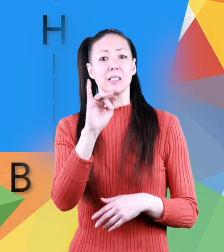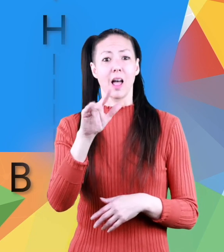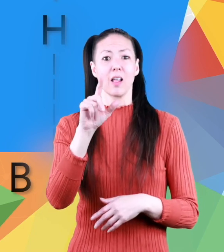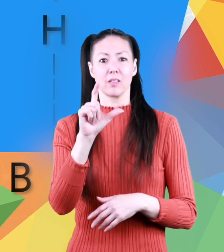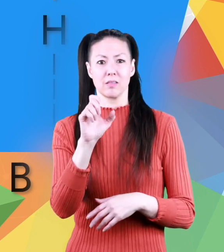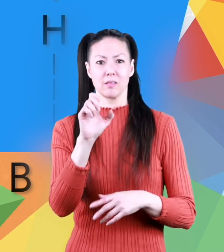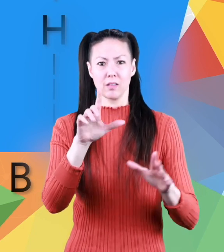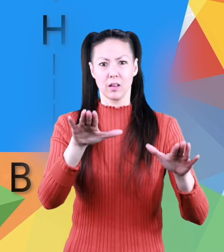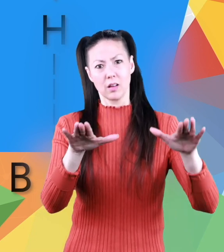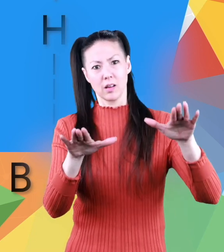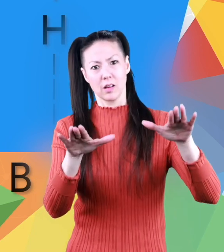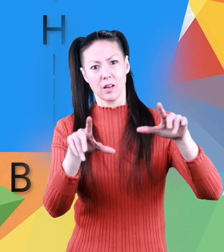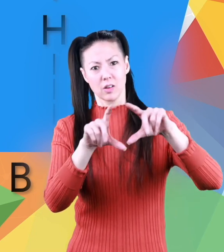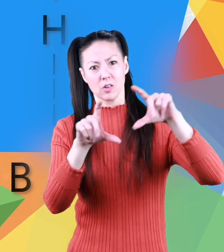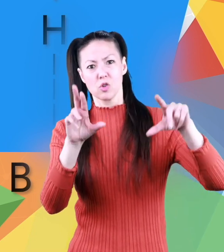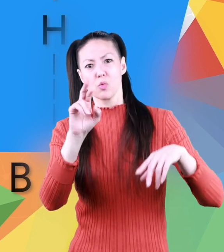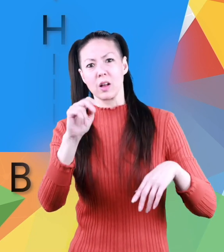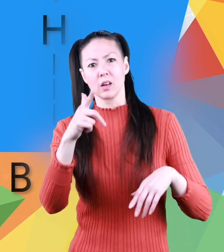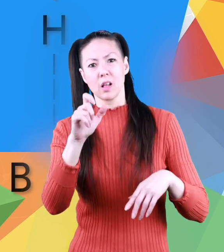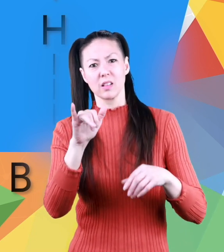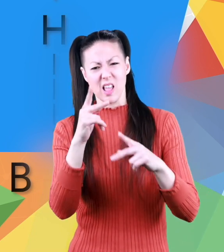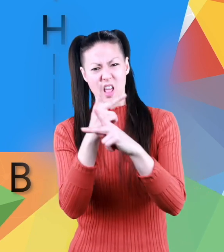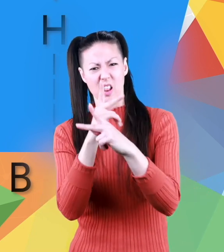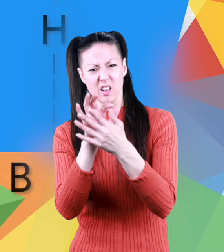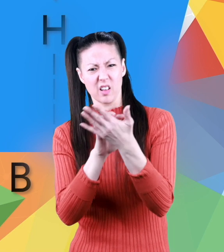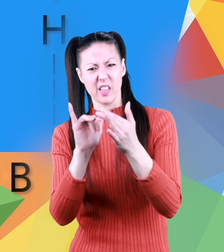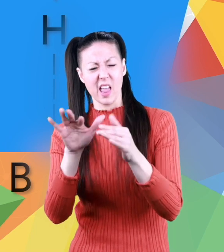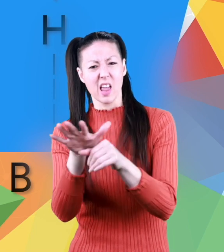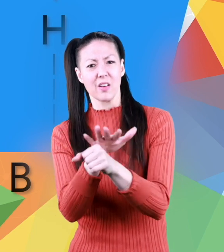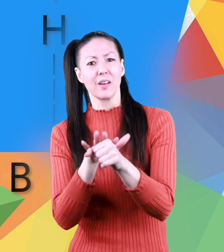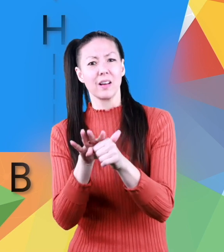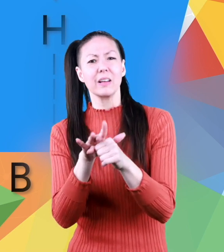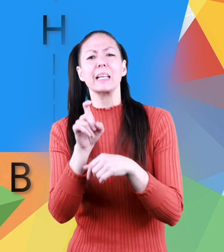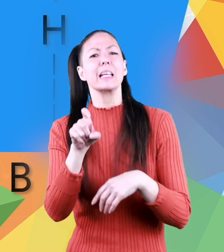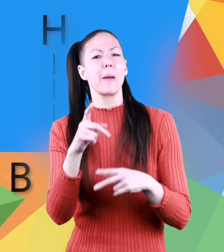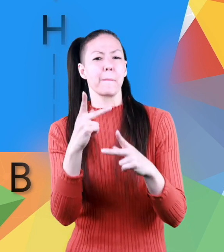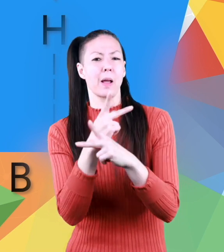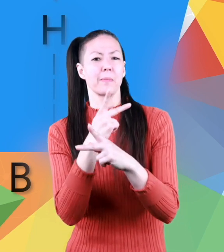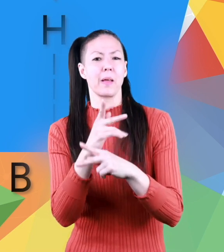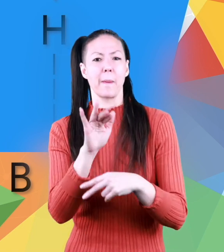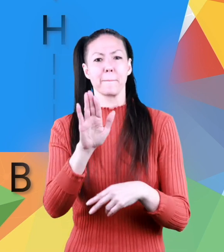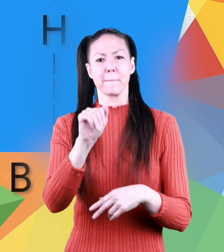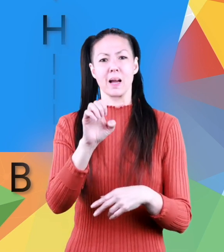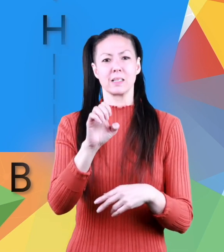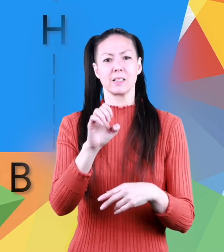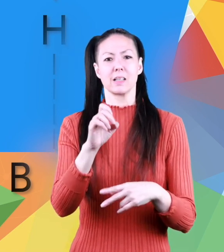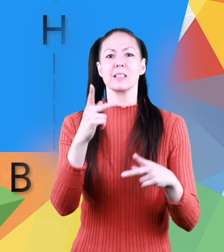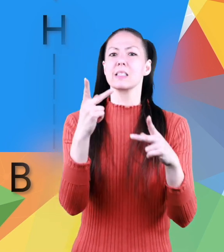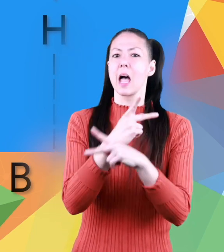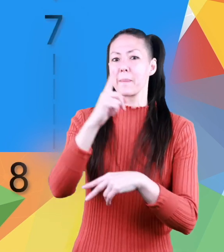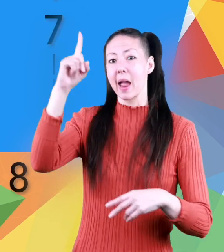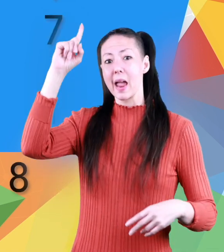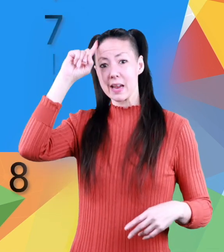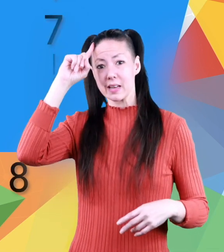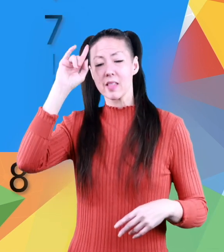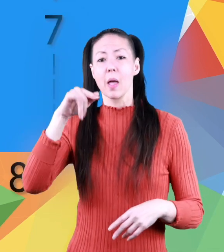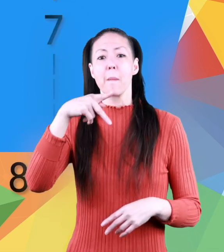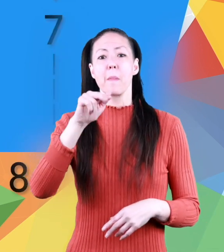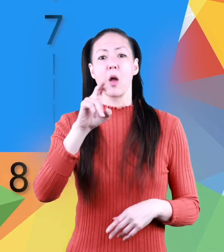rectangle doesn't it to calculate its area you'll need to multiply its base times its height this parallelograms